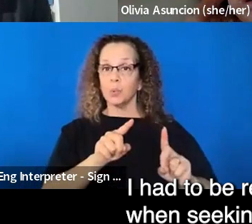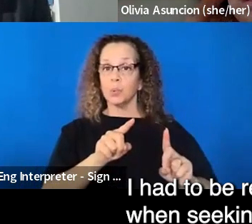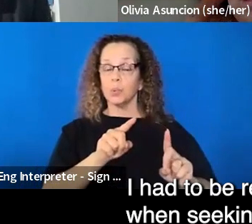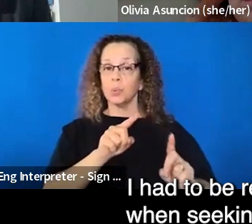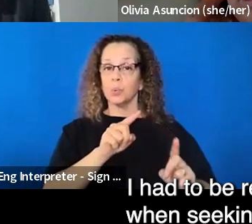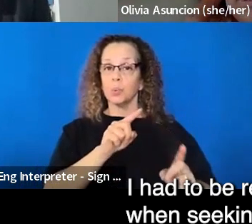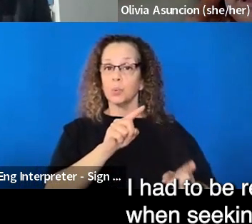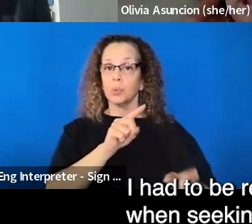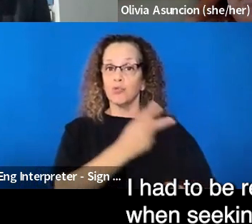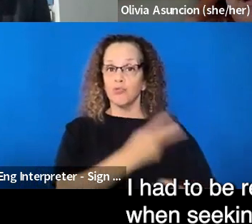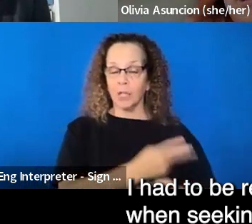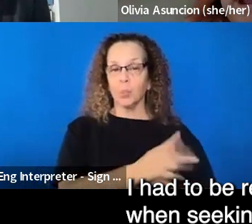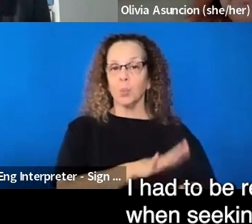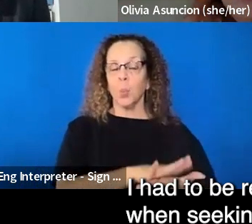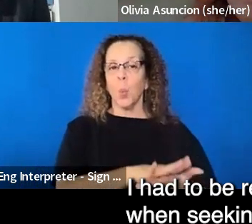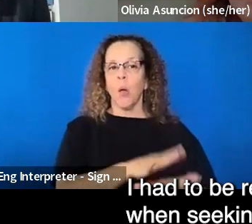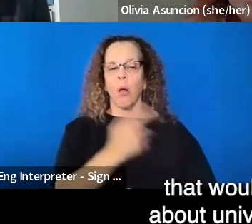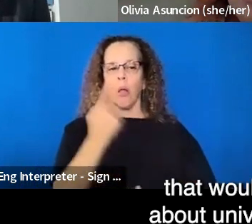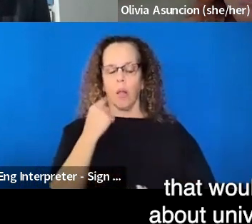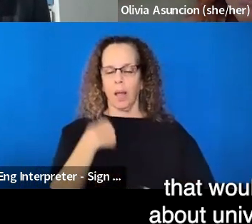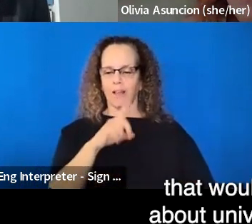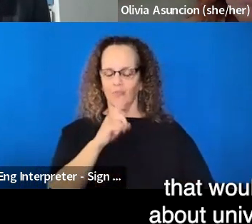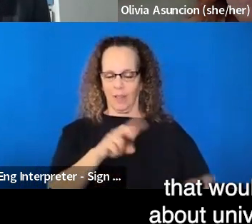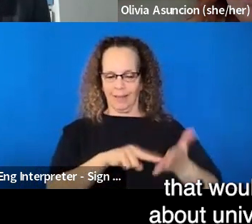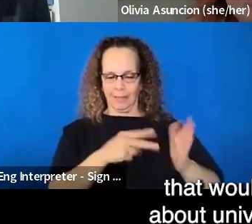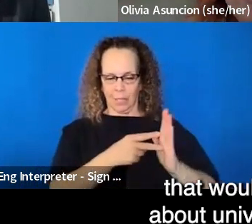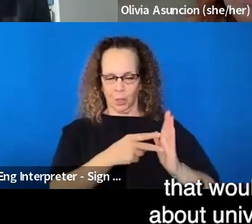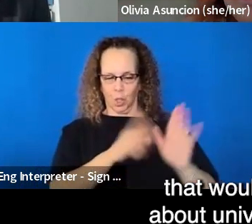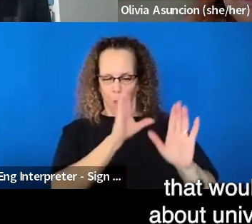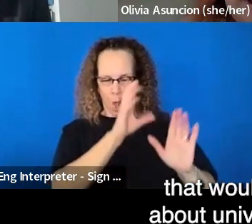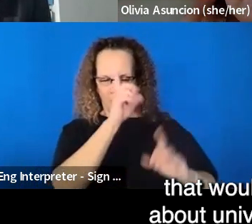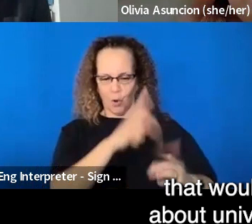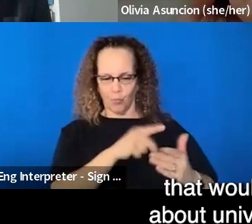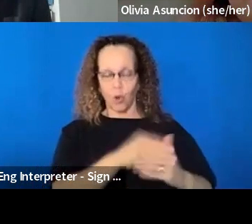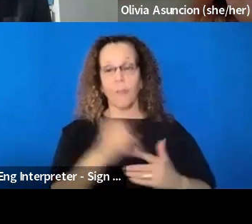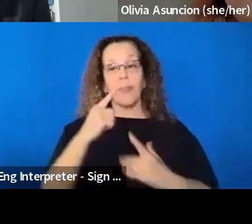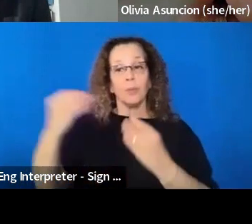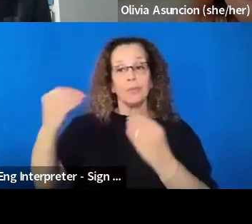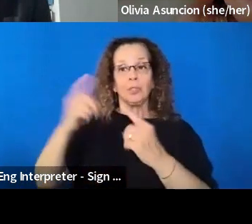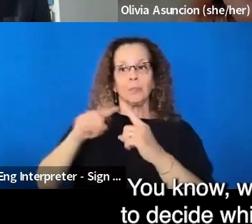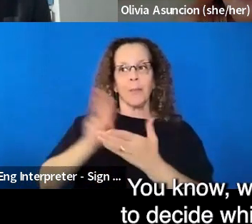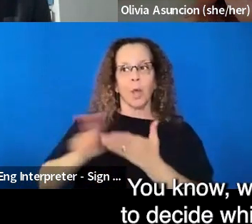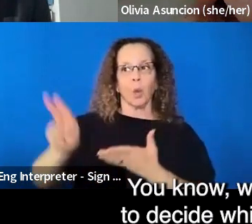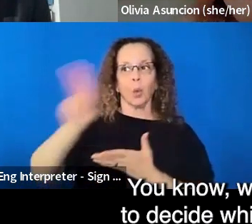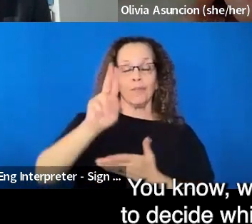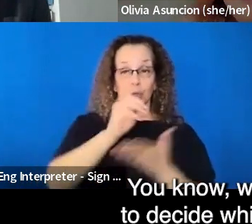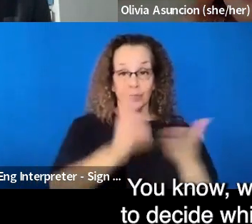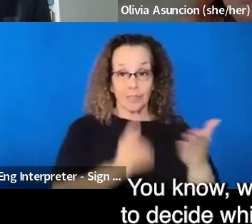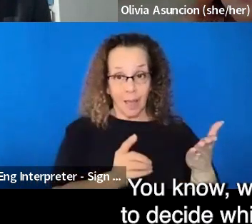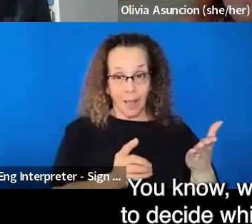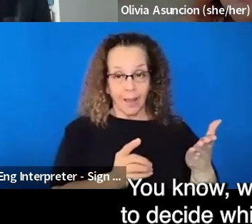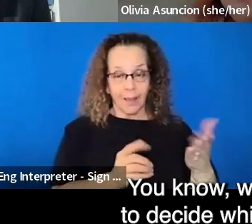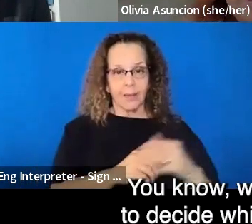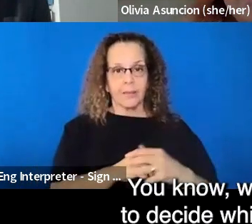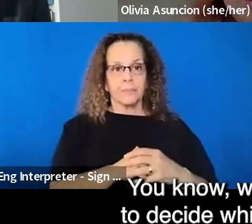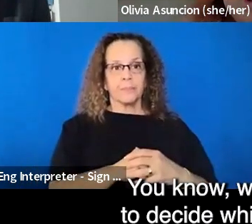intentional when seeking out programs that would teach me about universal design. Um, you know, when,